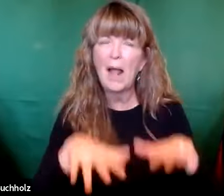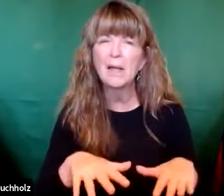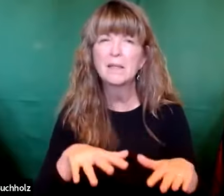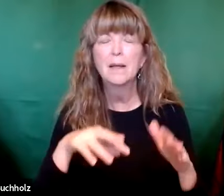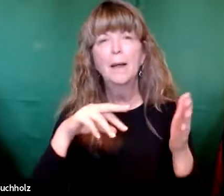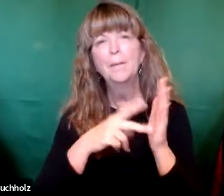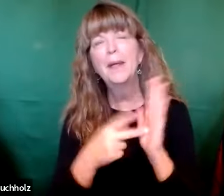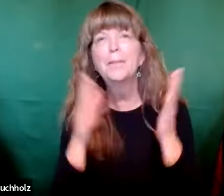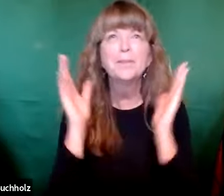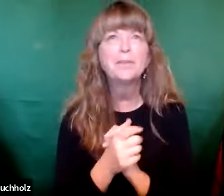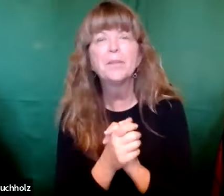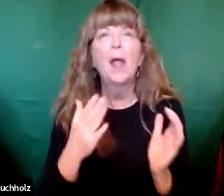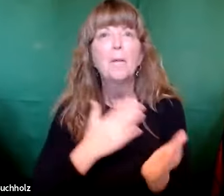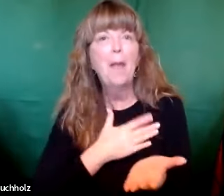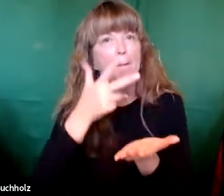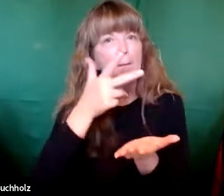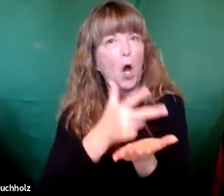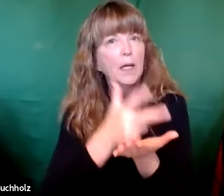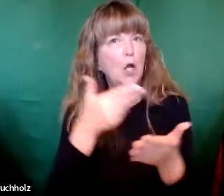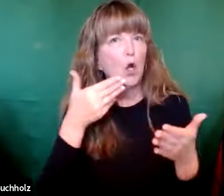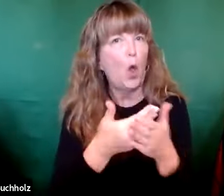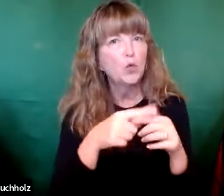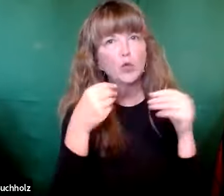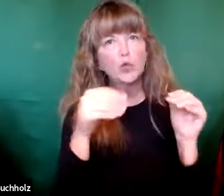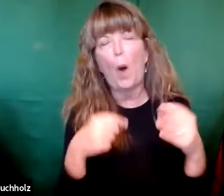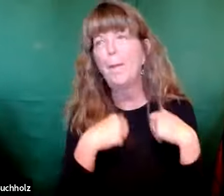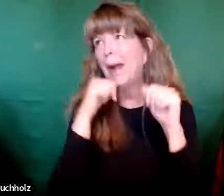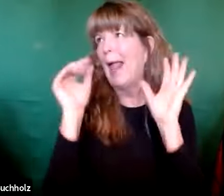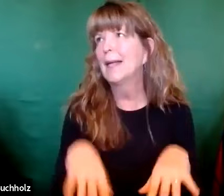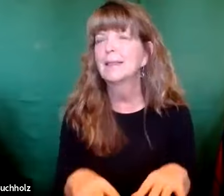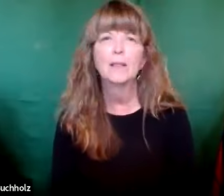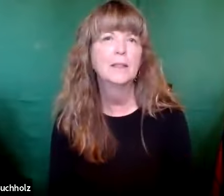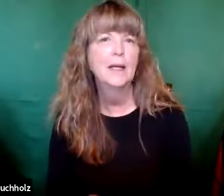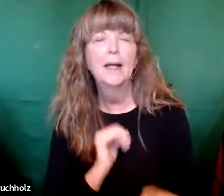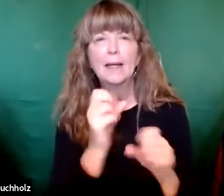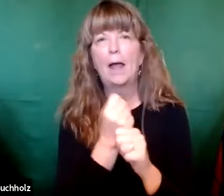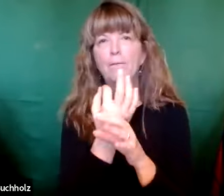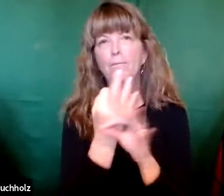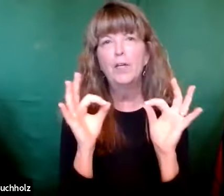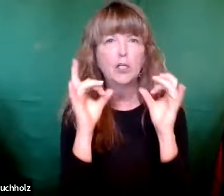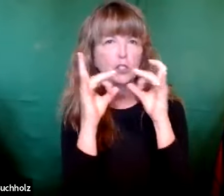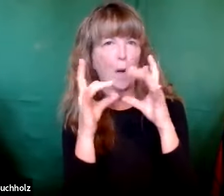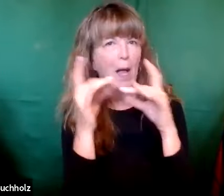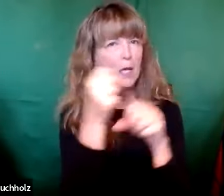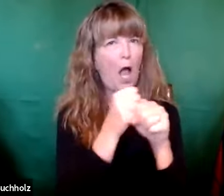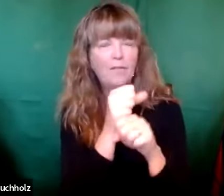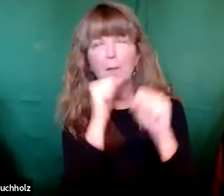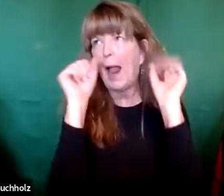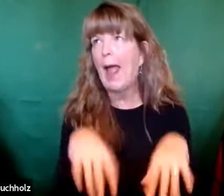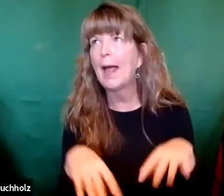And we talked about how that word is misused in our society. know, oh, I got to park really close to the store. Hashtag blessed.